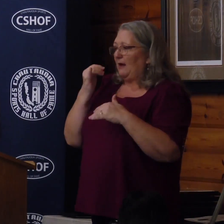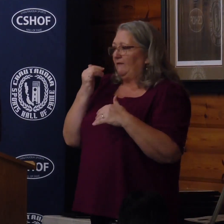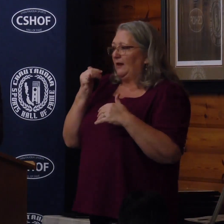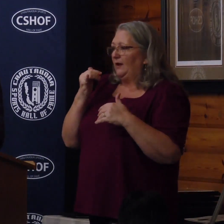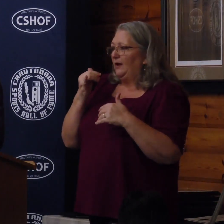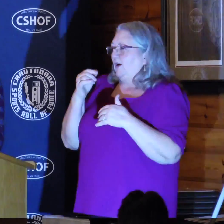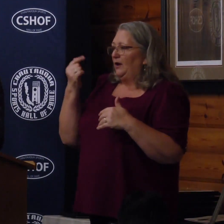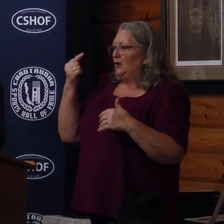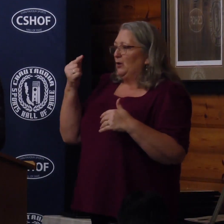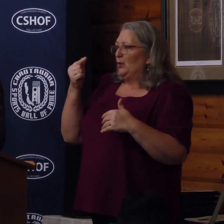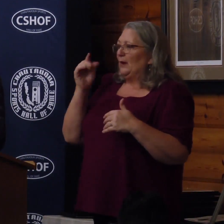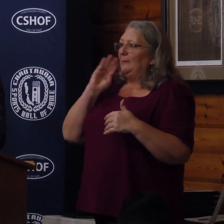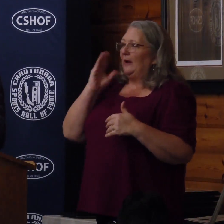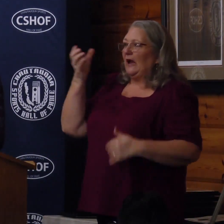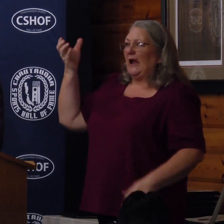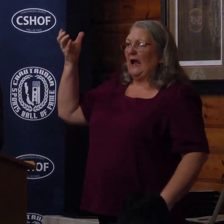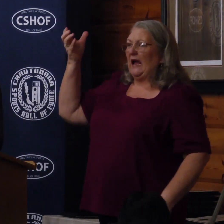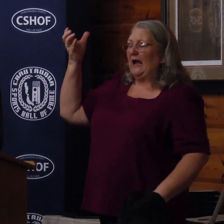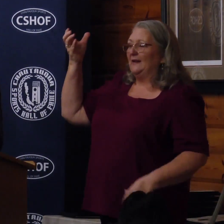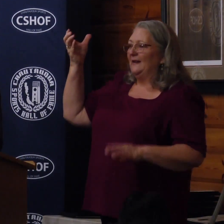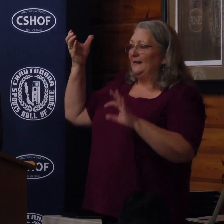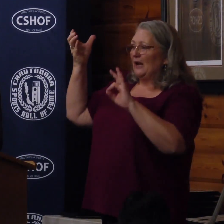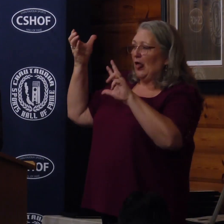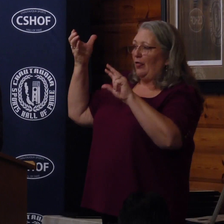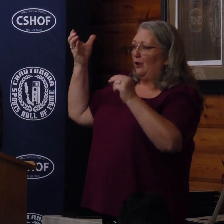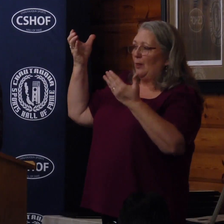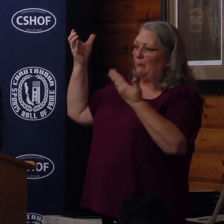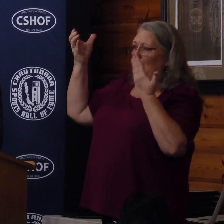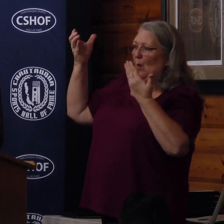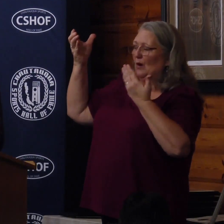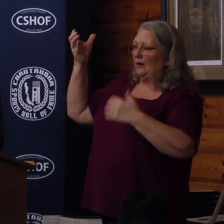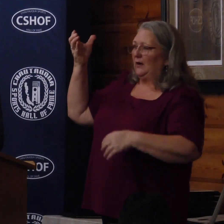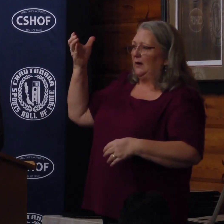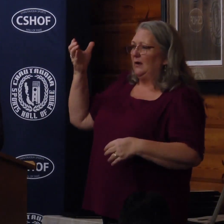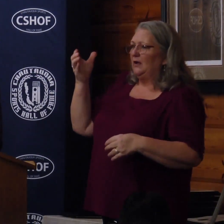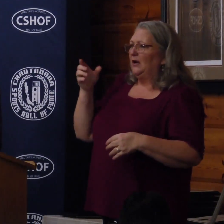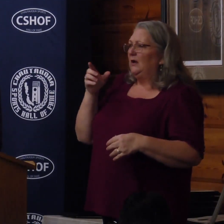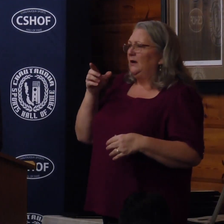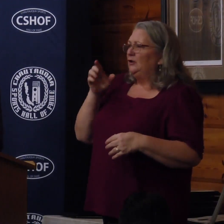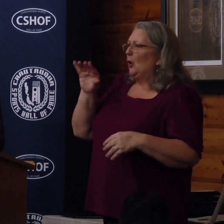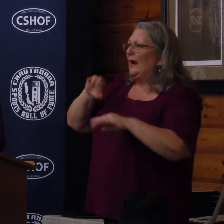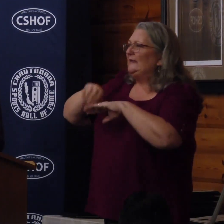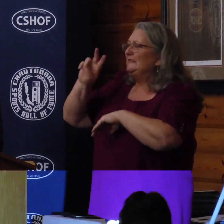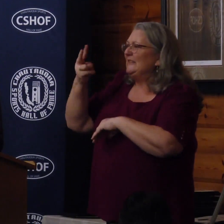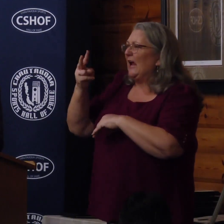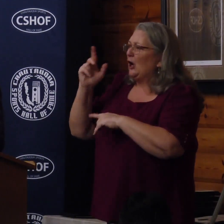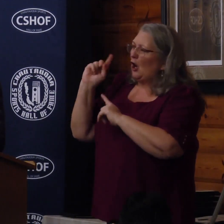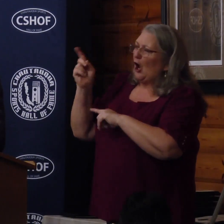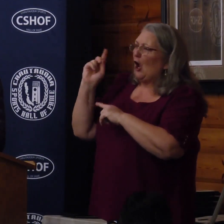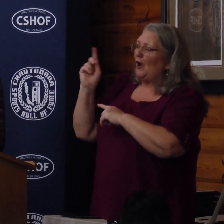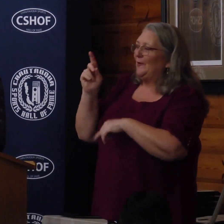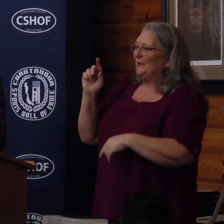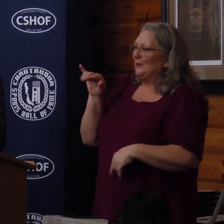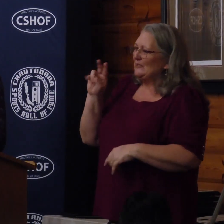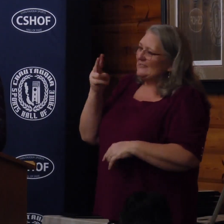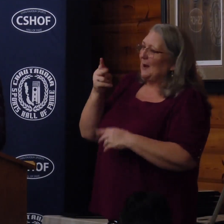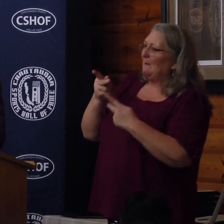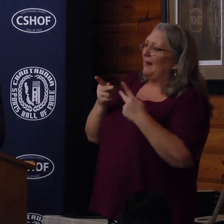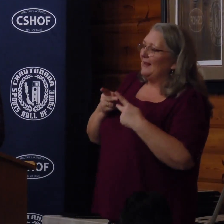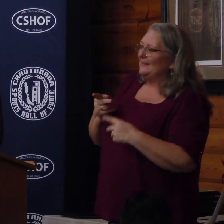with a green beer in your hands at 930 in the morning, you're in second, go, go,